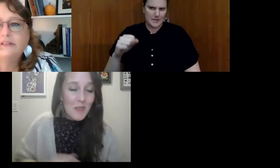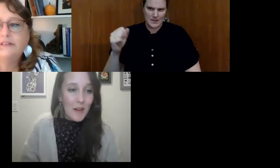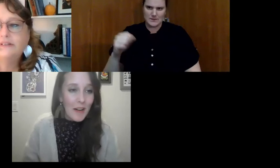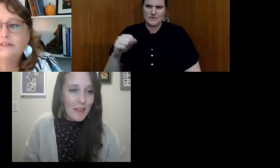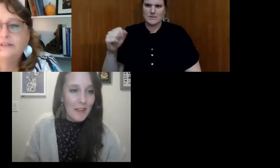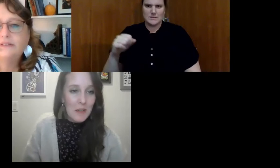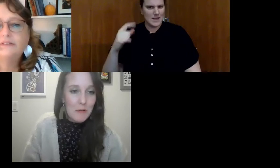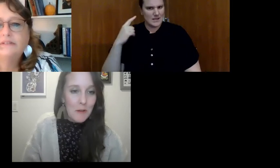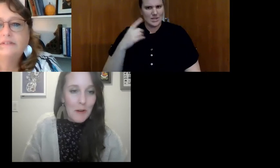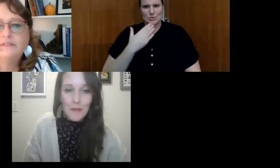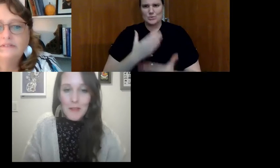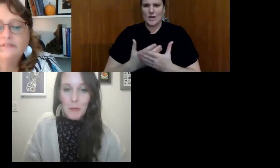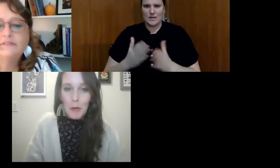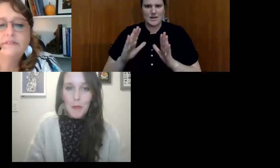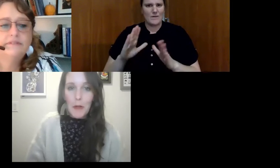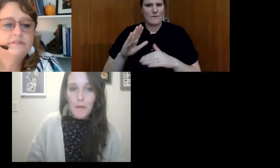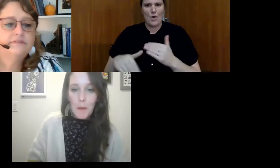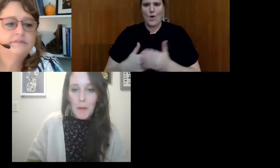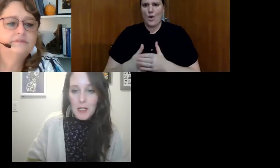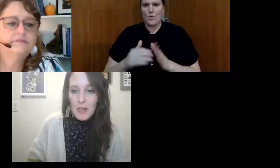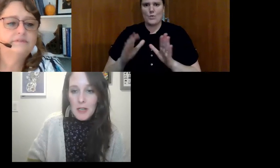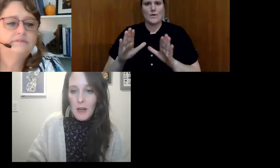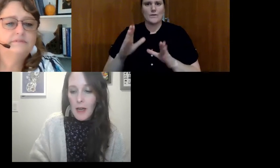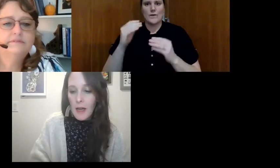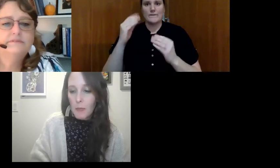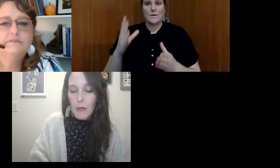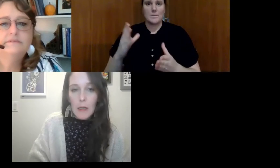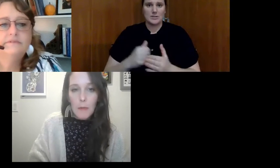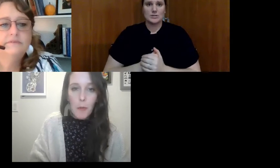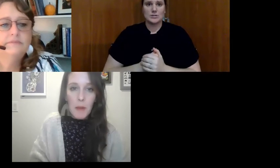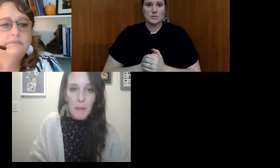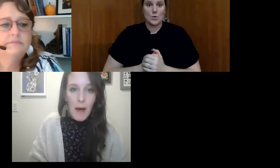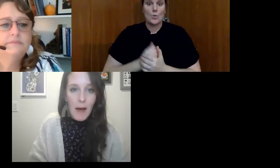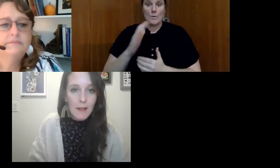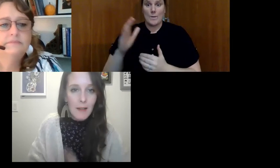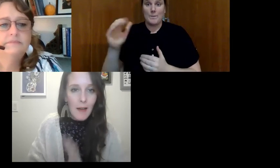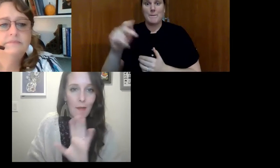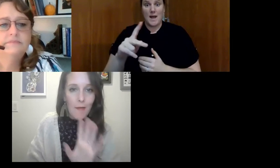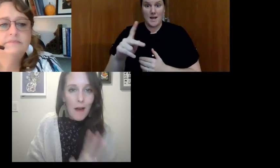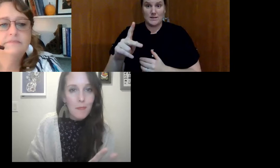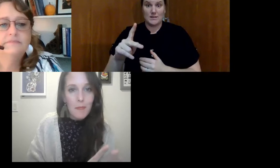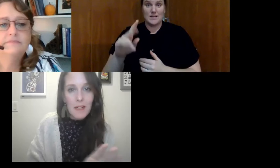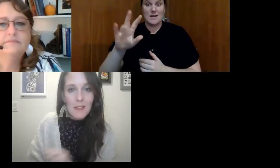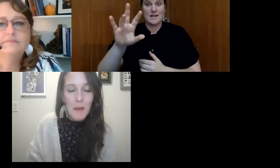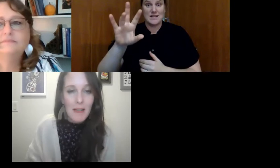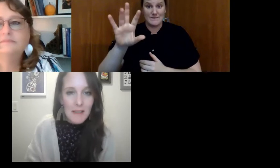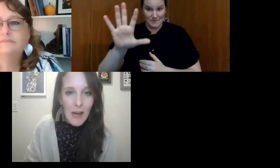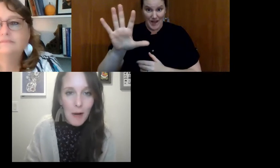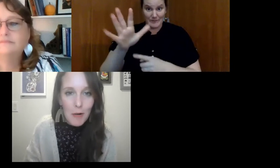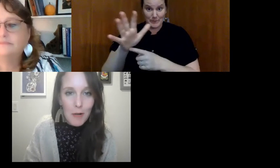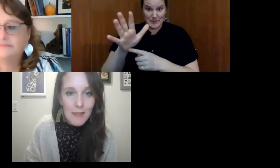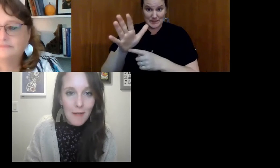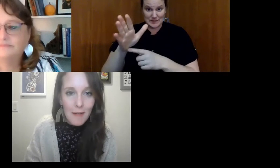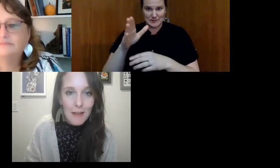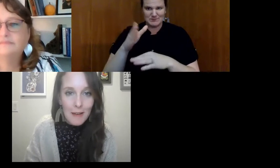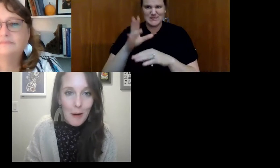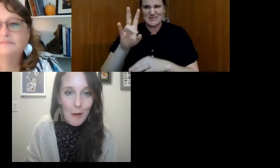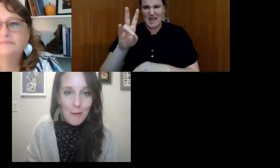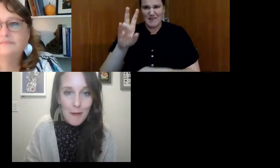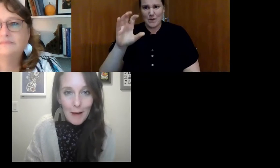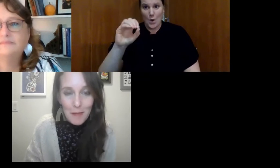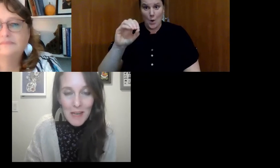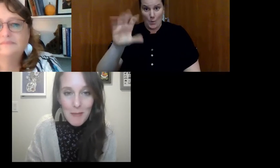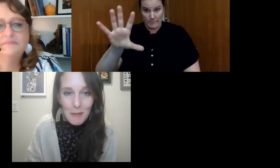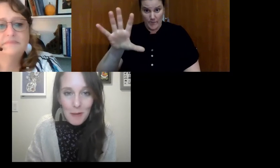darling, that sounds great. Thank you for all this wonderful information. And we will be back at five minutes past the hour, 7